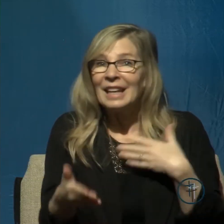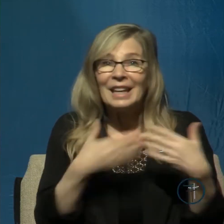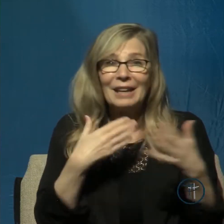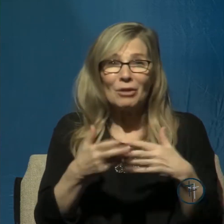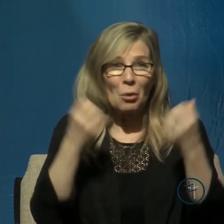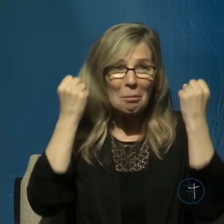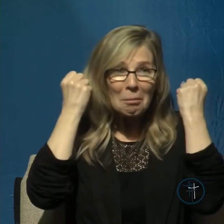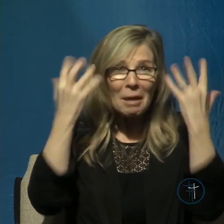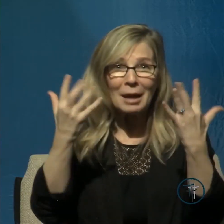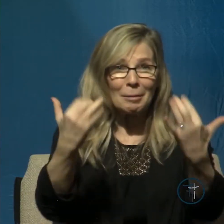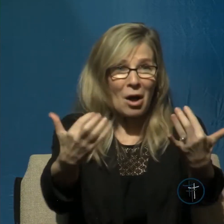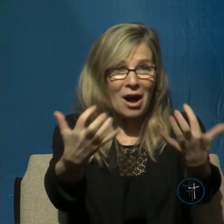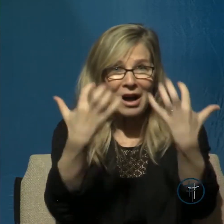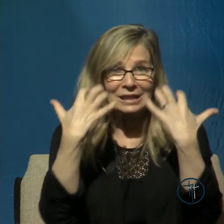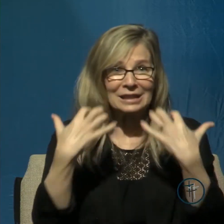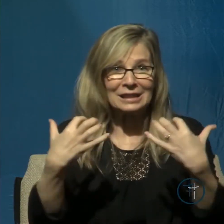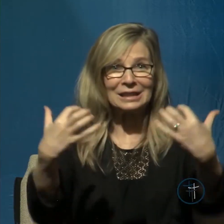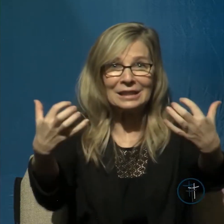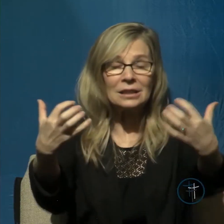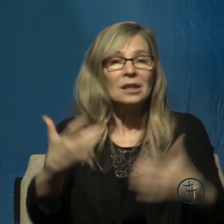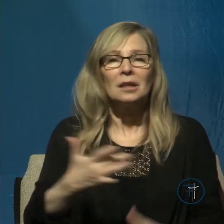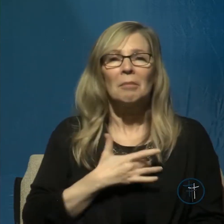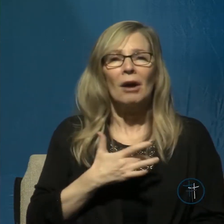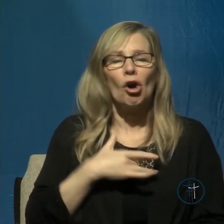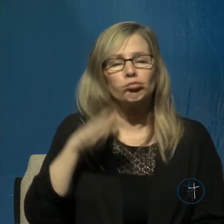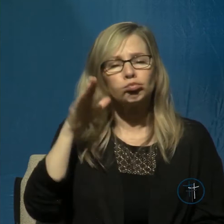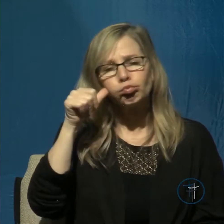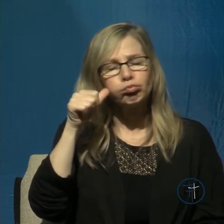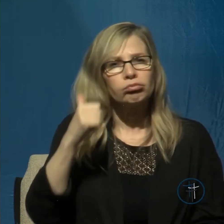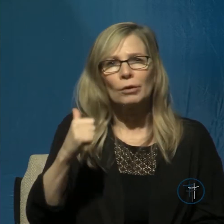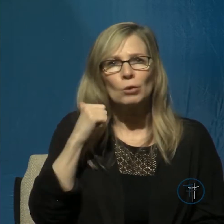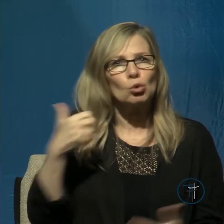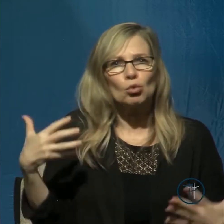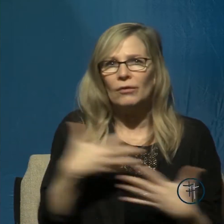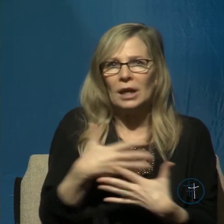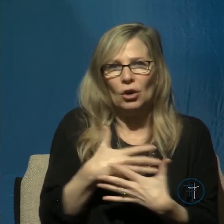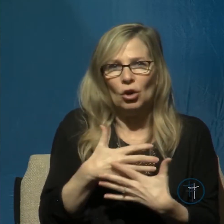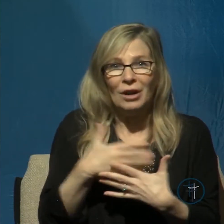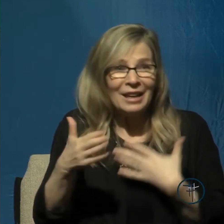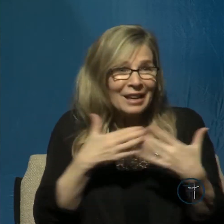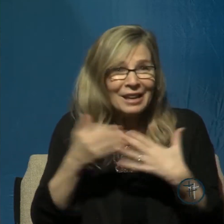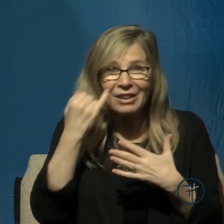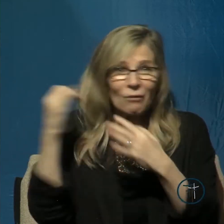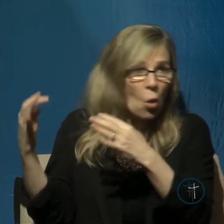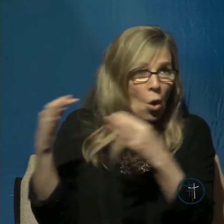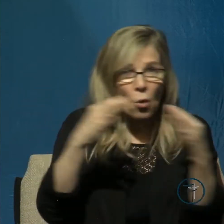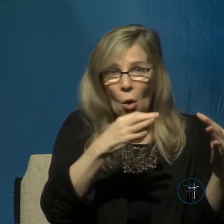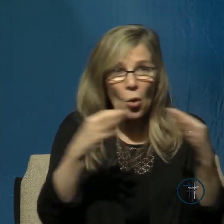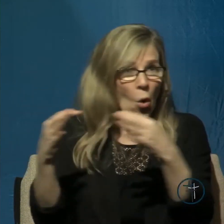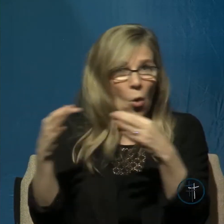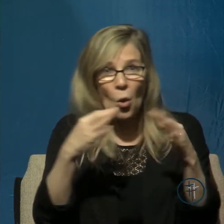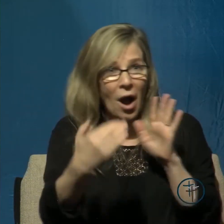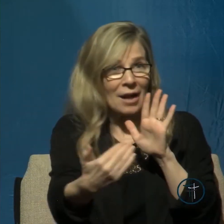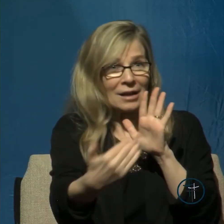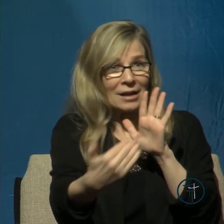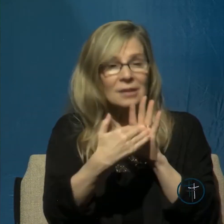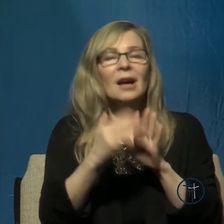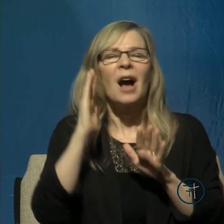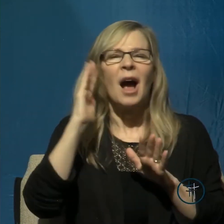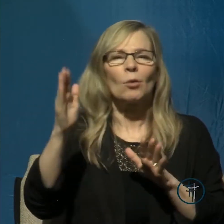encamp against me, my heart will not fear. Though war arise against me in spite of this, I shall be confident. Now, what's